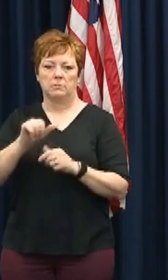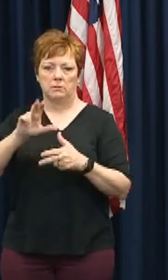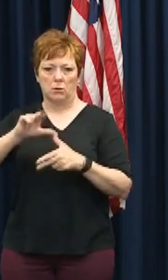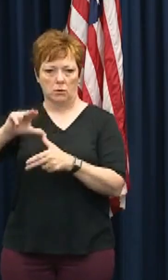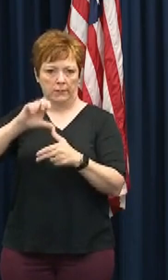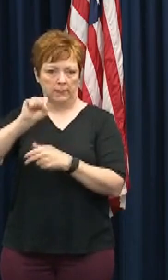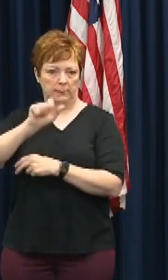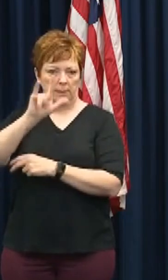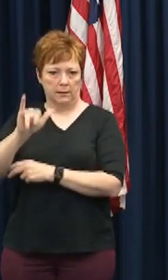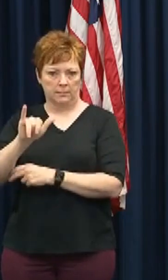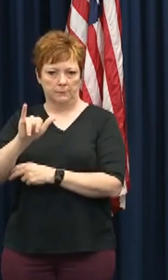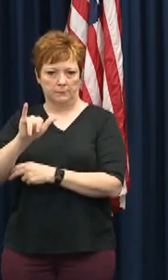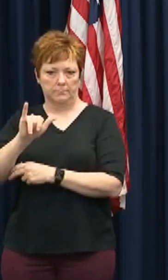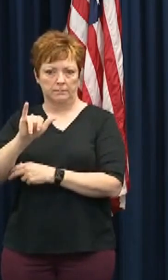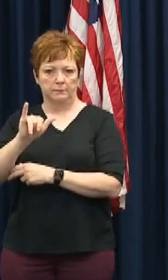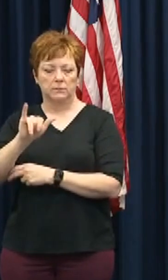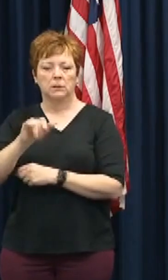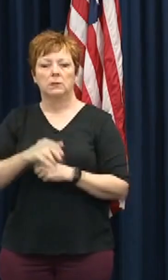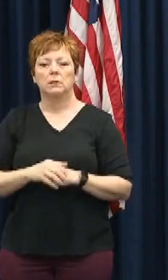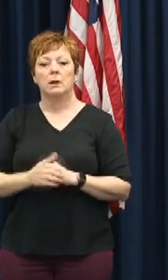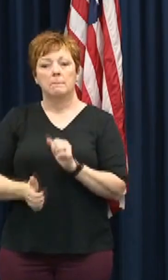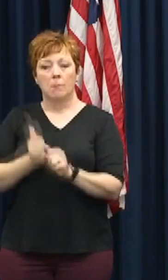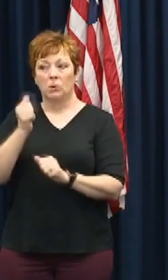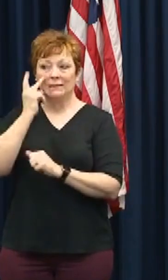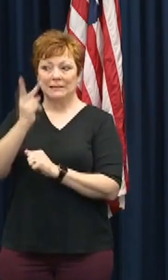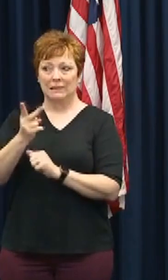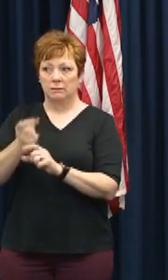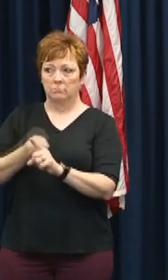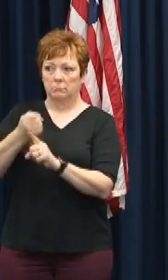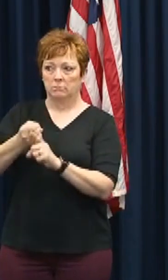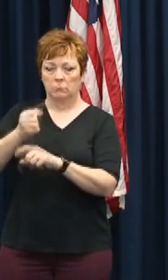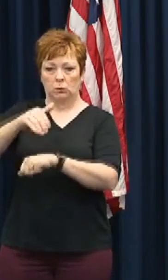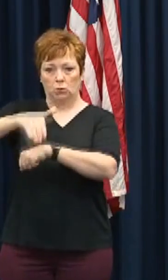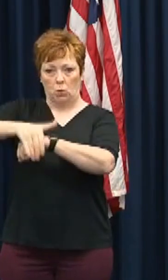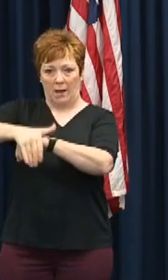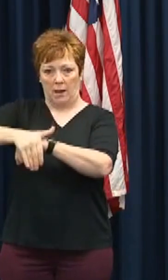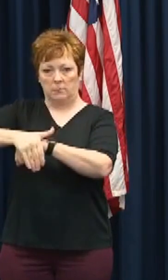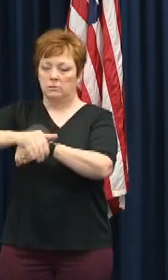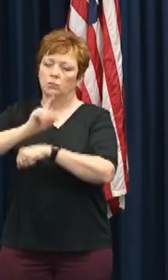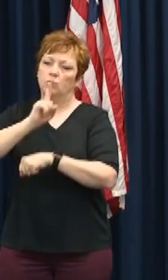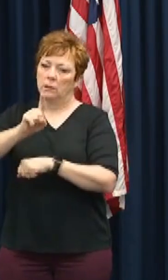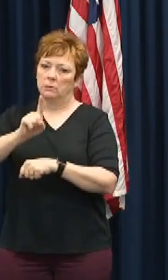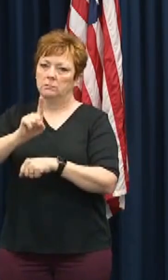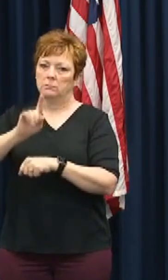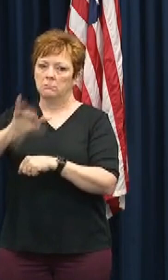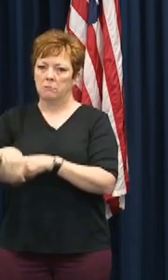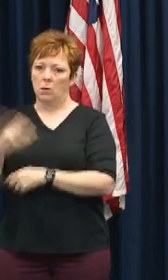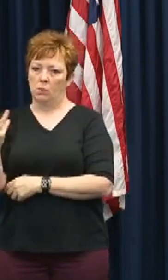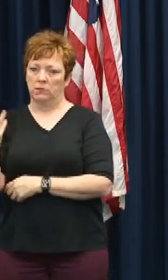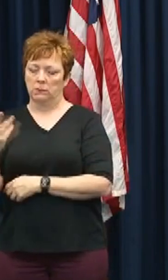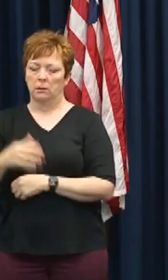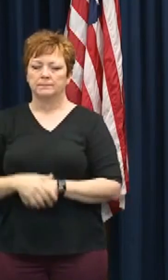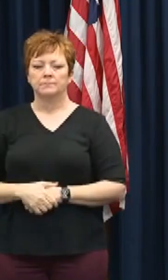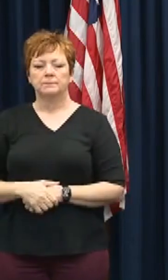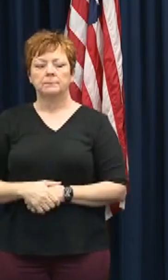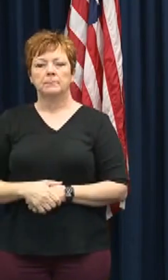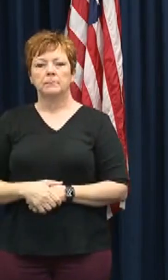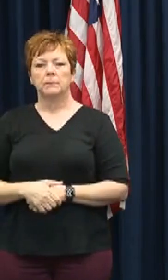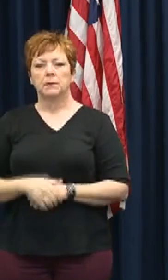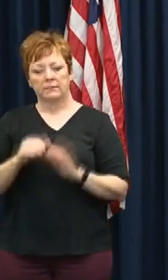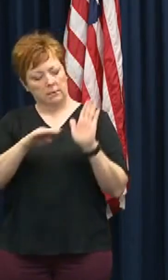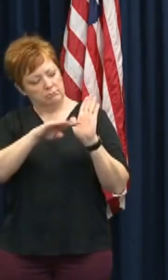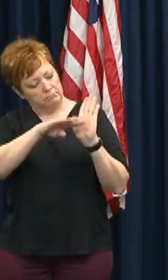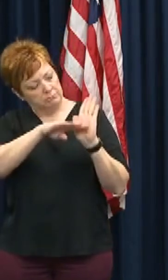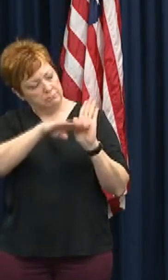potentially see some impact later tonight and certainly by Wednesday. While the middle and northern